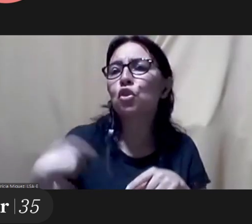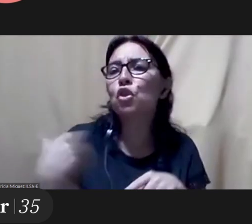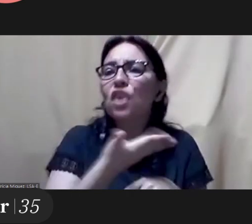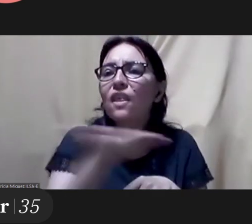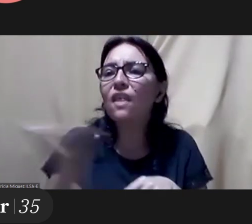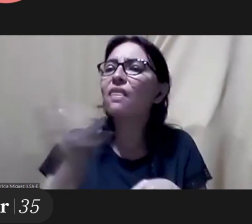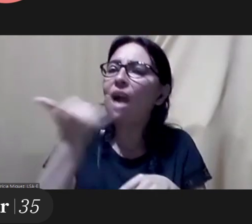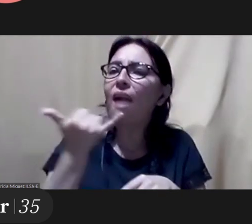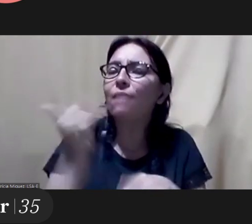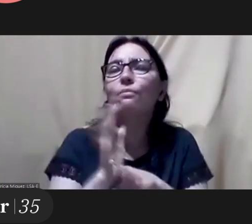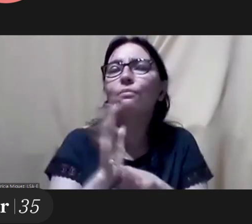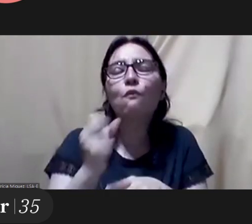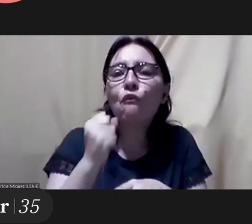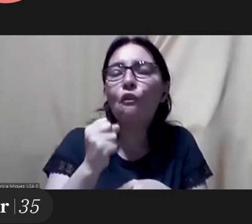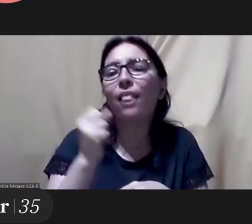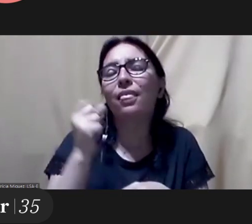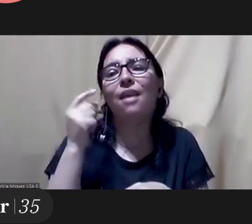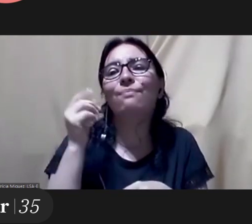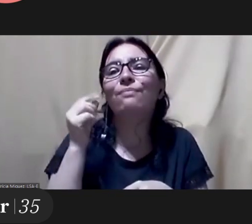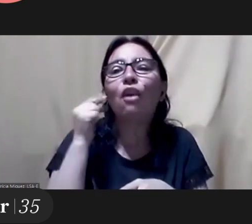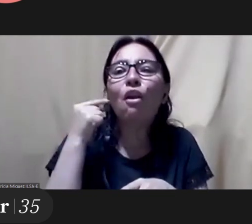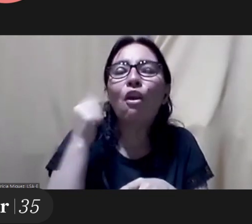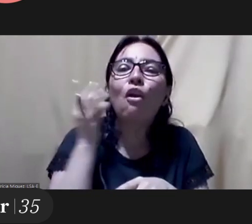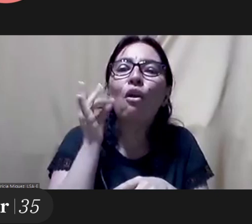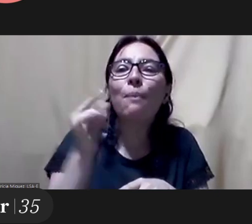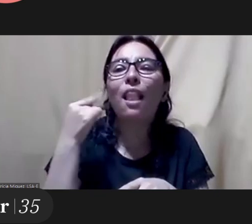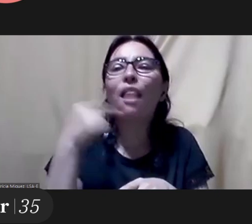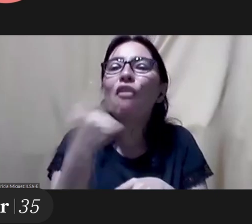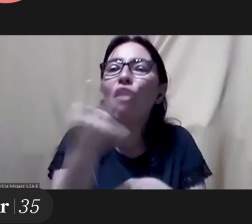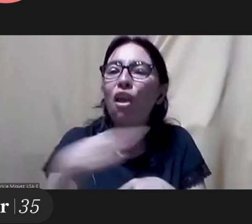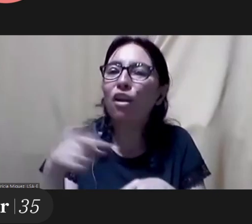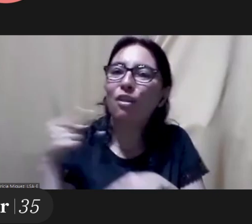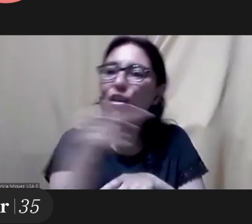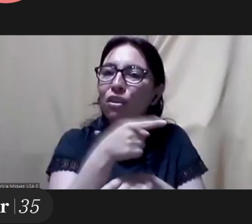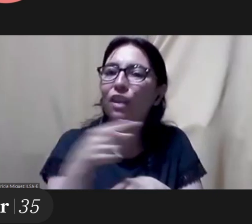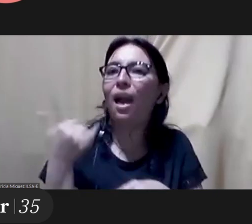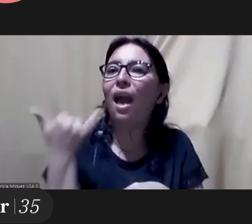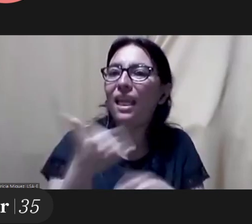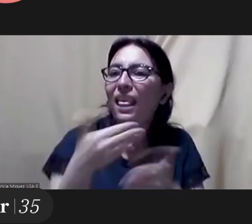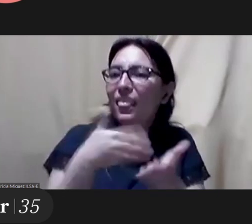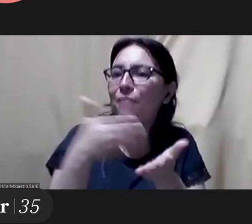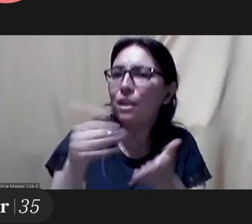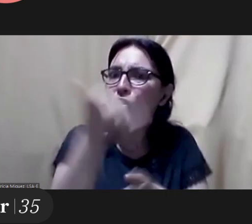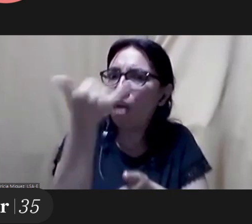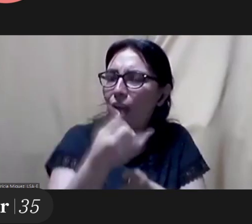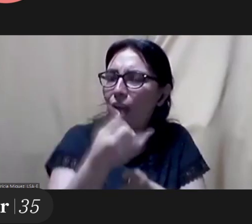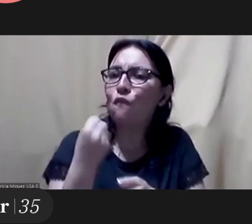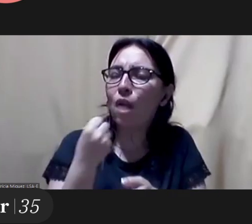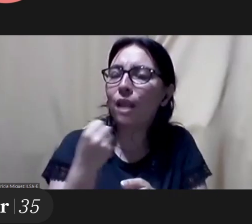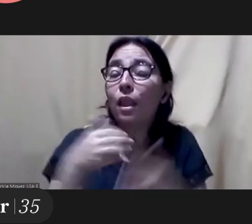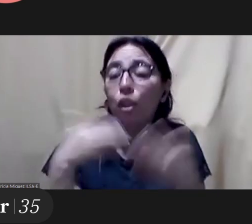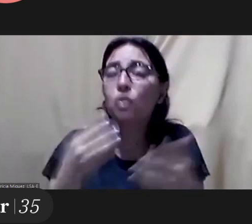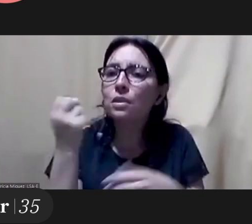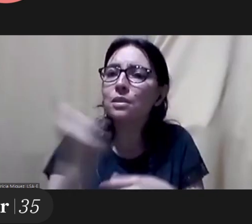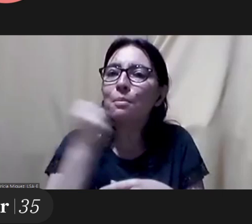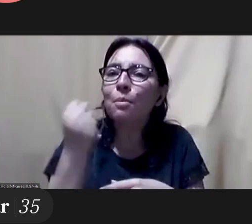rationalized and that has been quite racist, how to find that, how to foster a debate so that